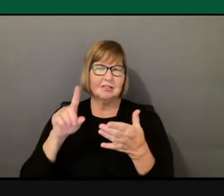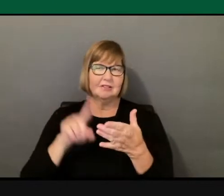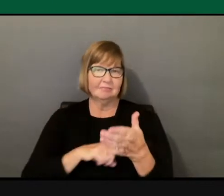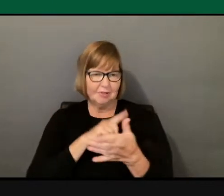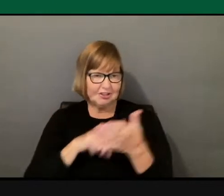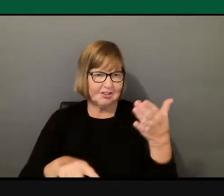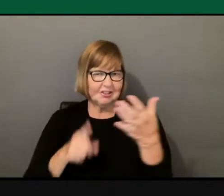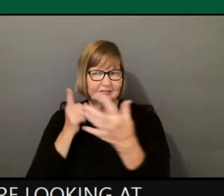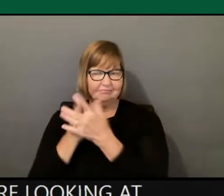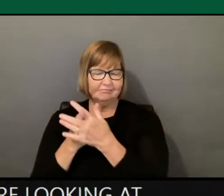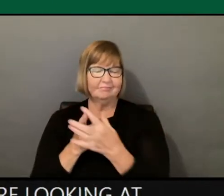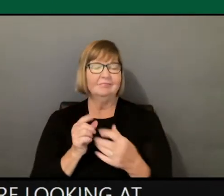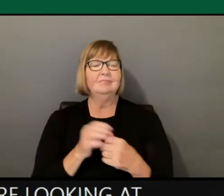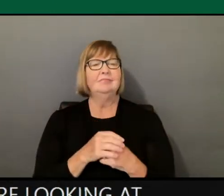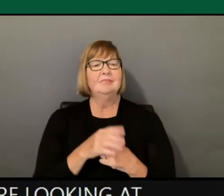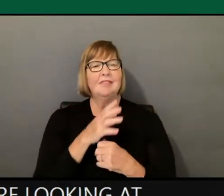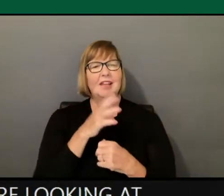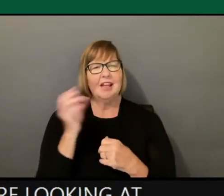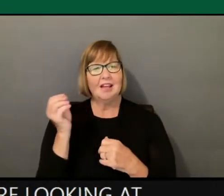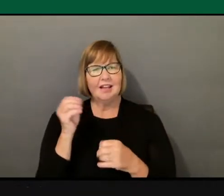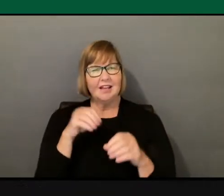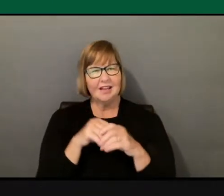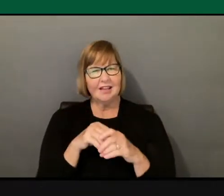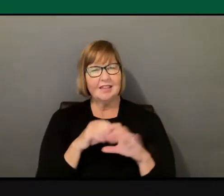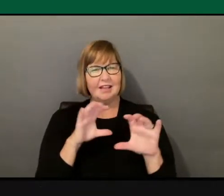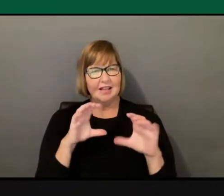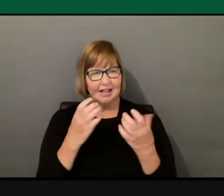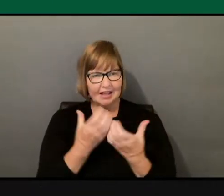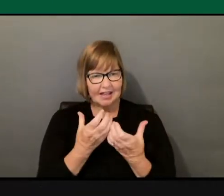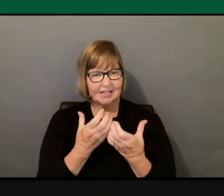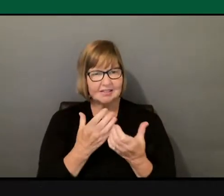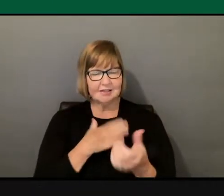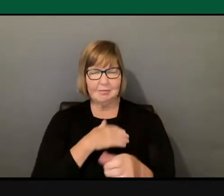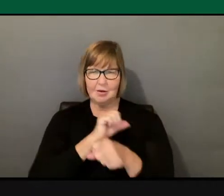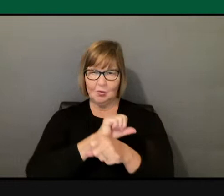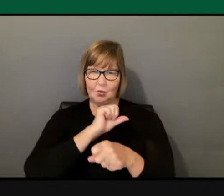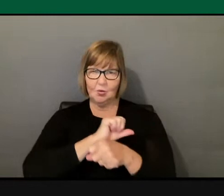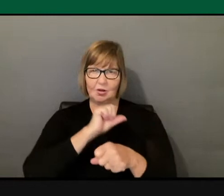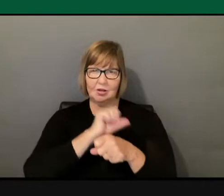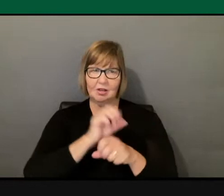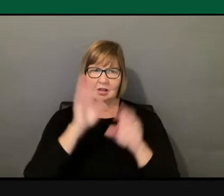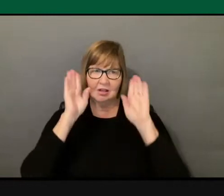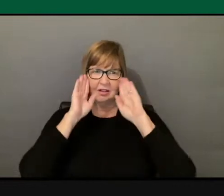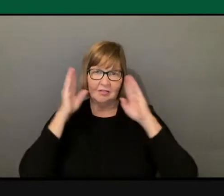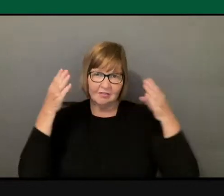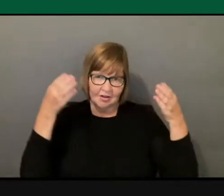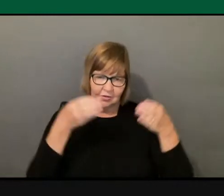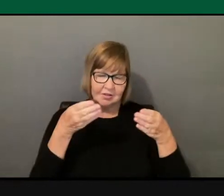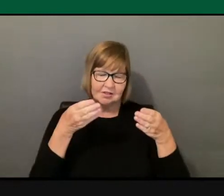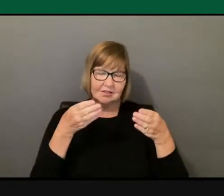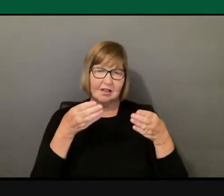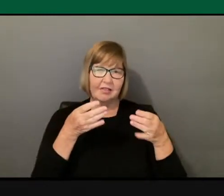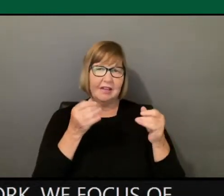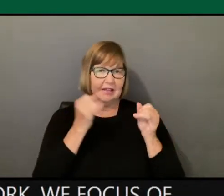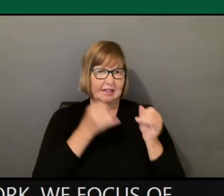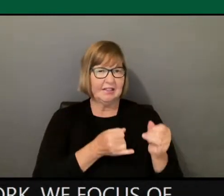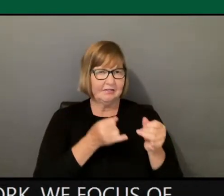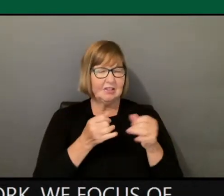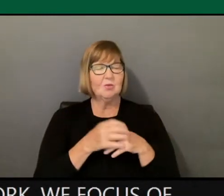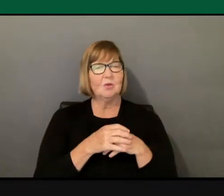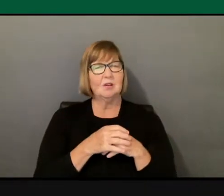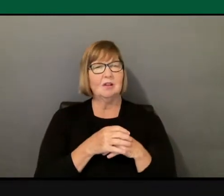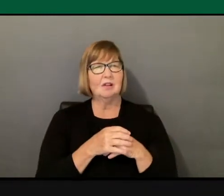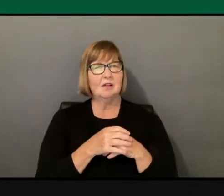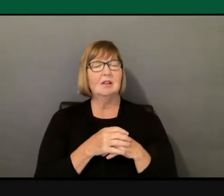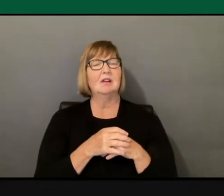And in the class and in my work, we focus, of course, on the individual. And I think it's important